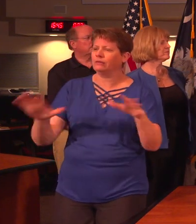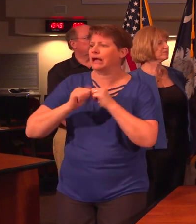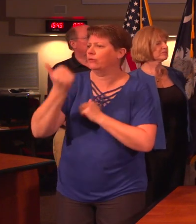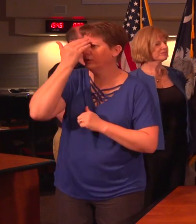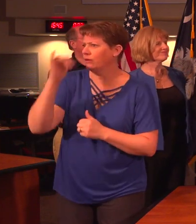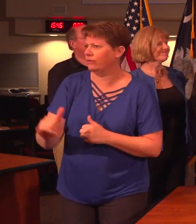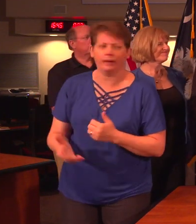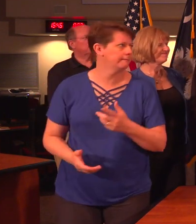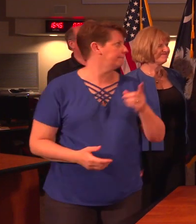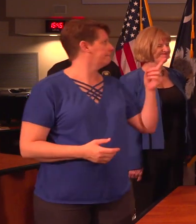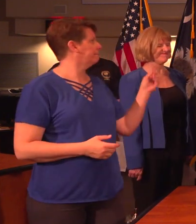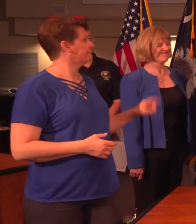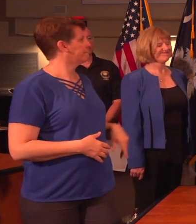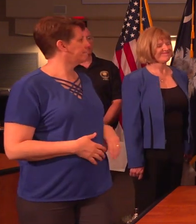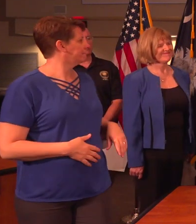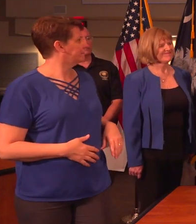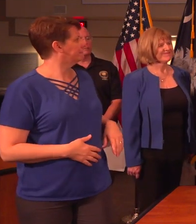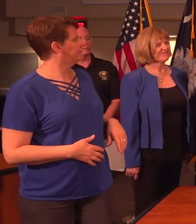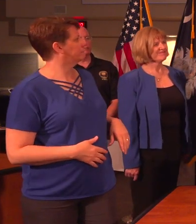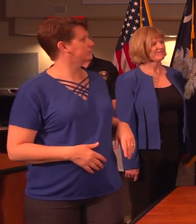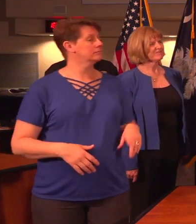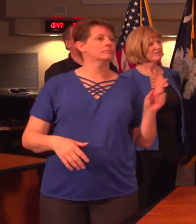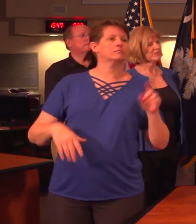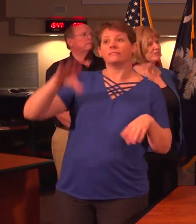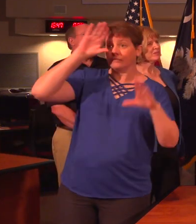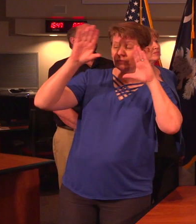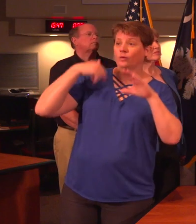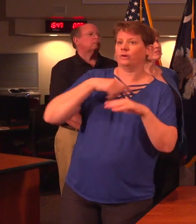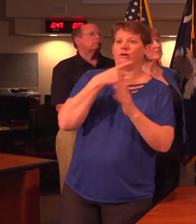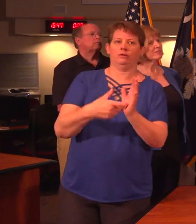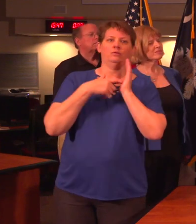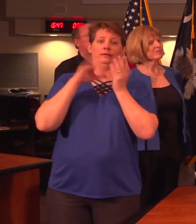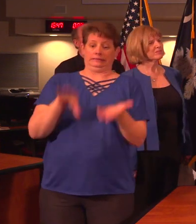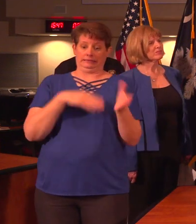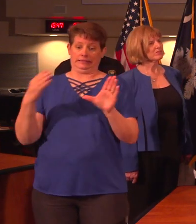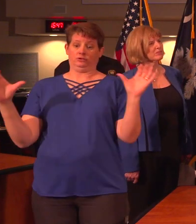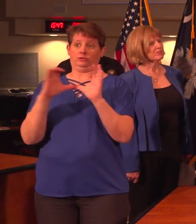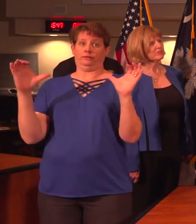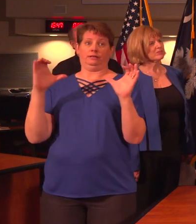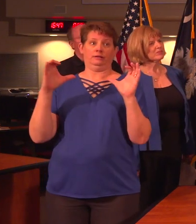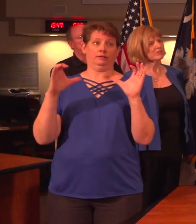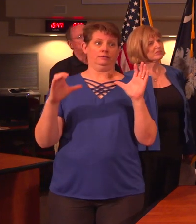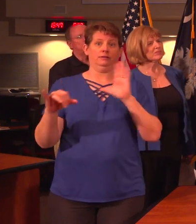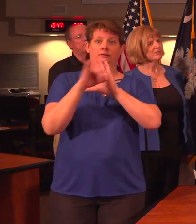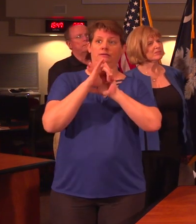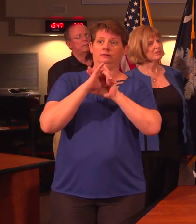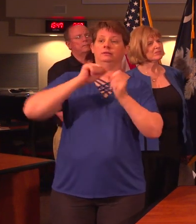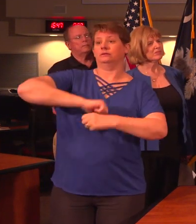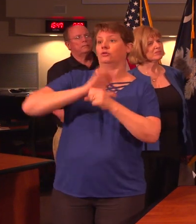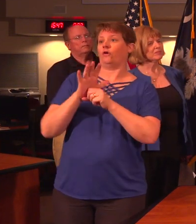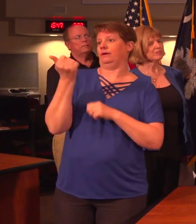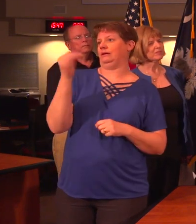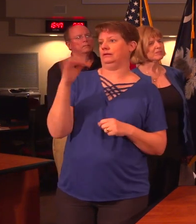You got the right answer. Yes, sir. We are requiring that death certificates that be issued specify COVID-19,